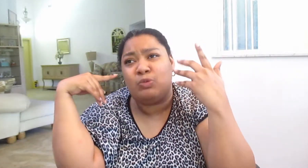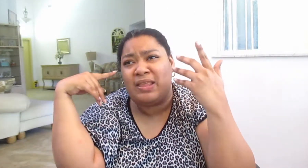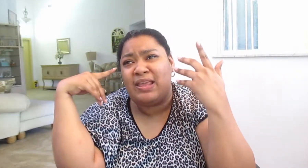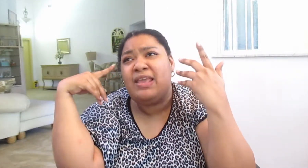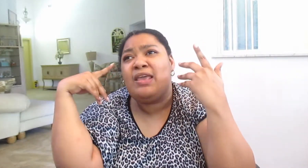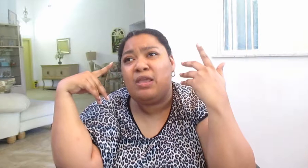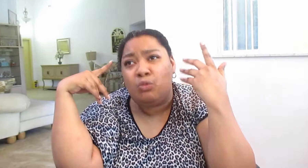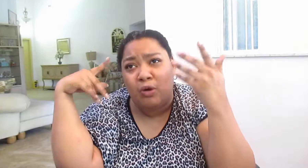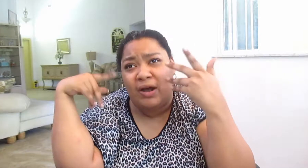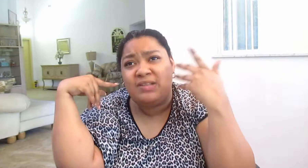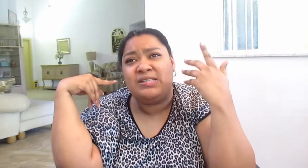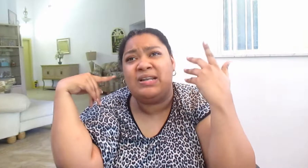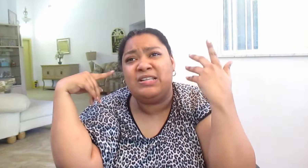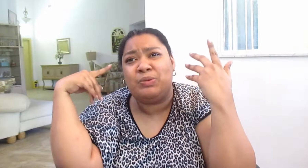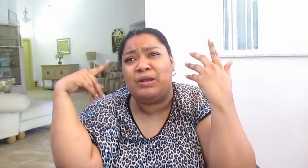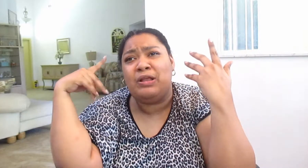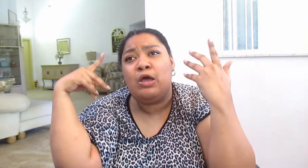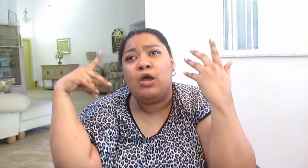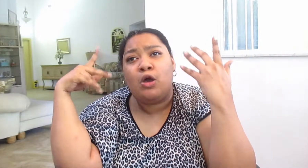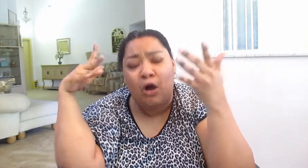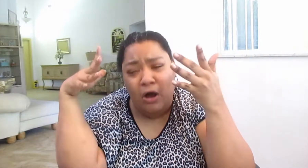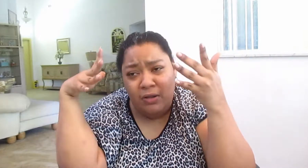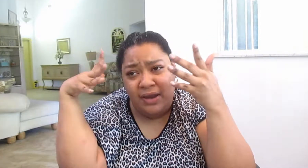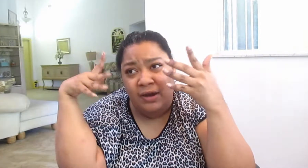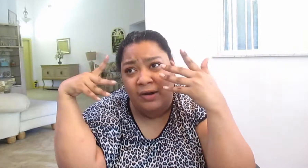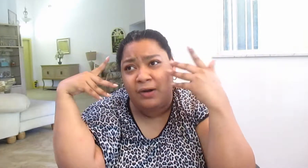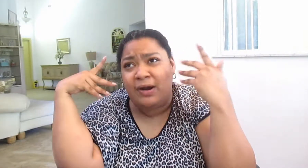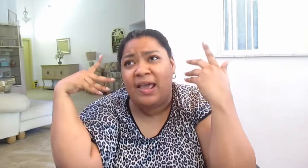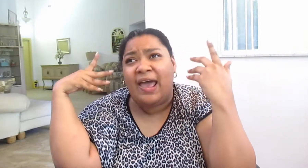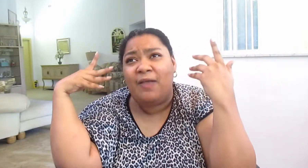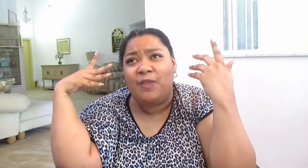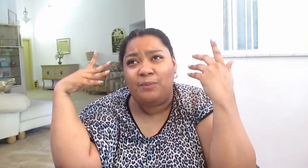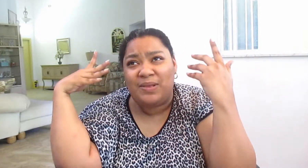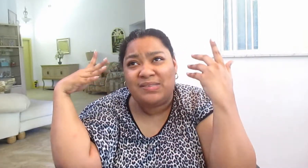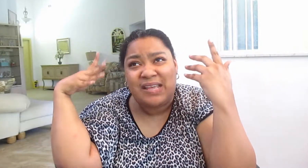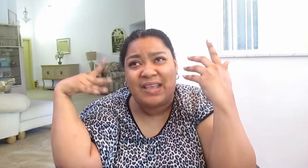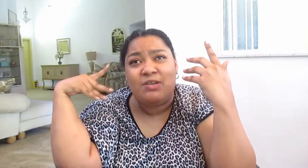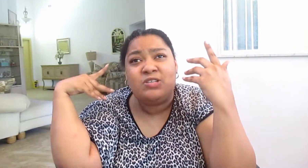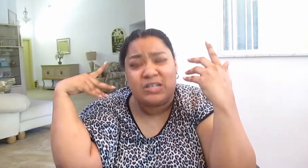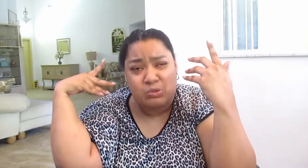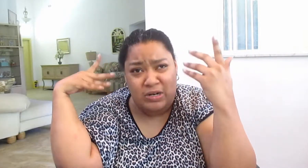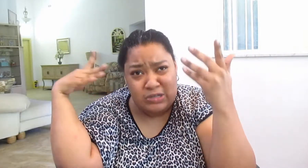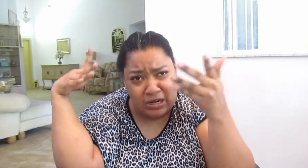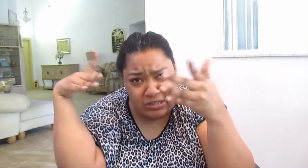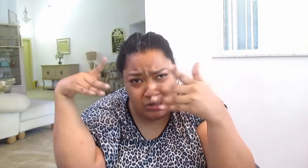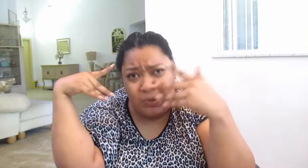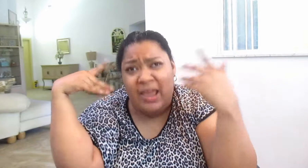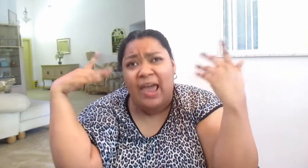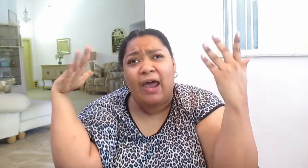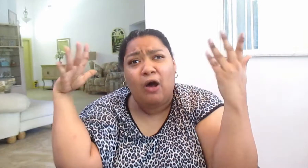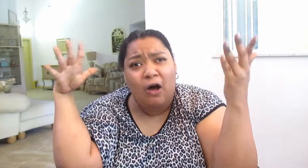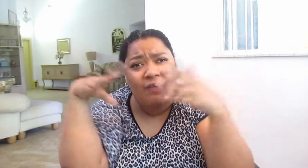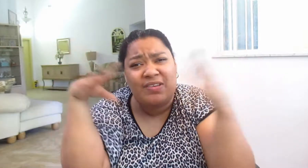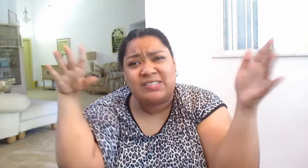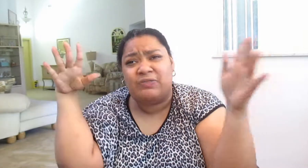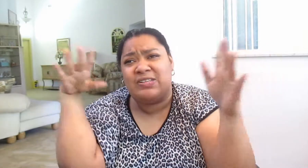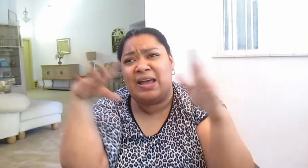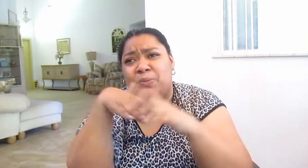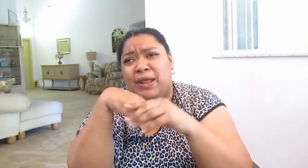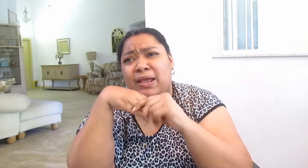this woman that he wants. And he's been calling her and then been saying she doesn't want to talk to you. And all this stuff is happening.